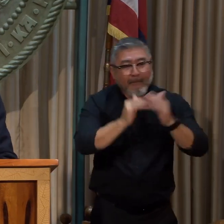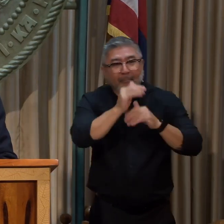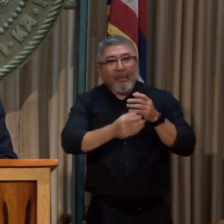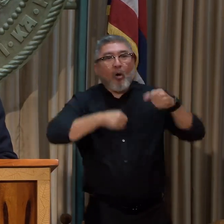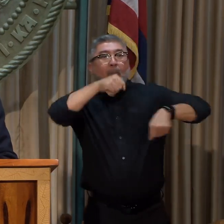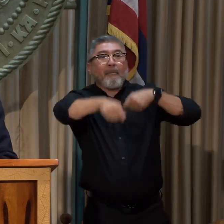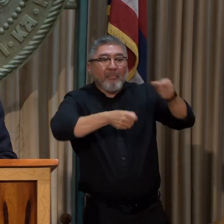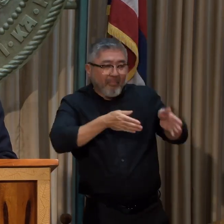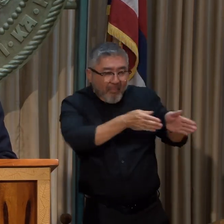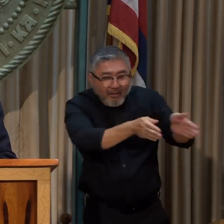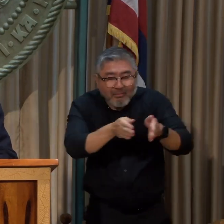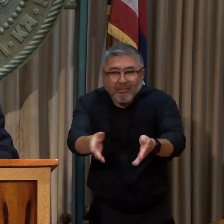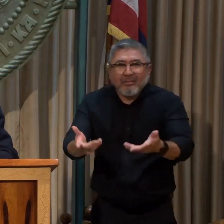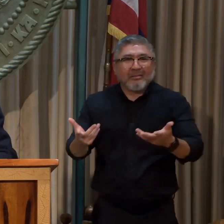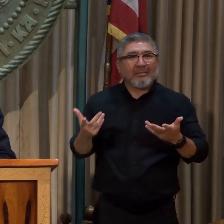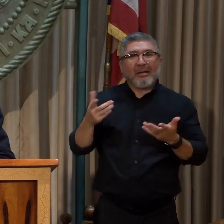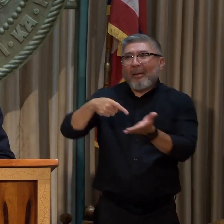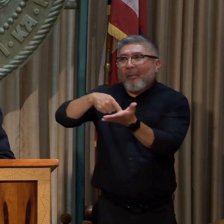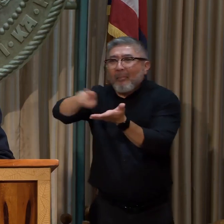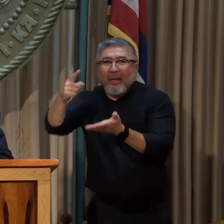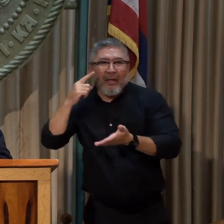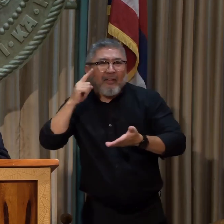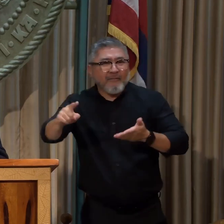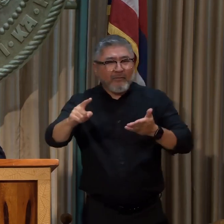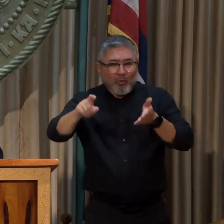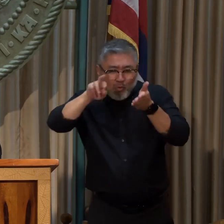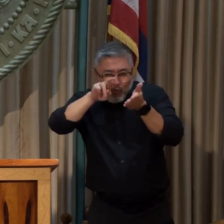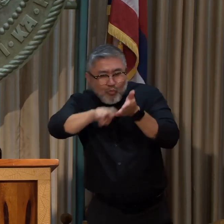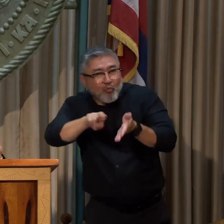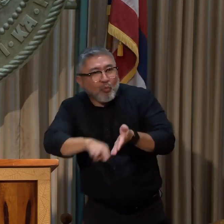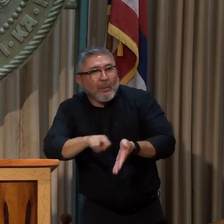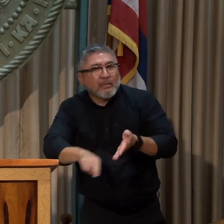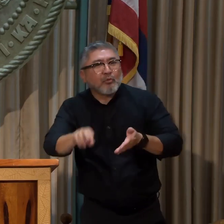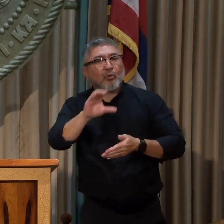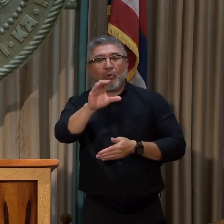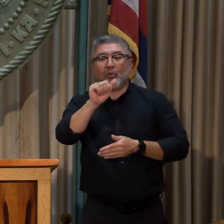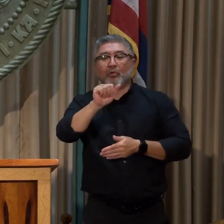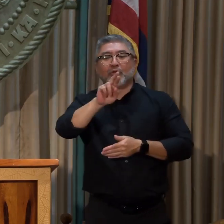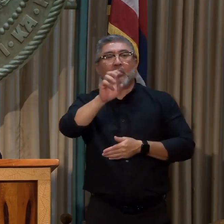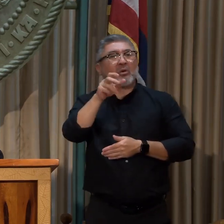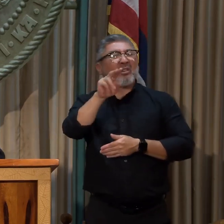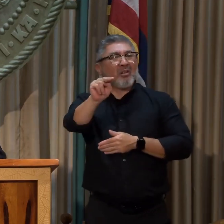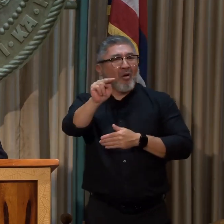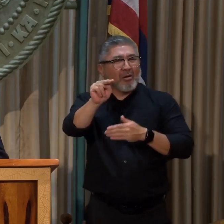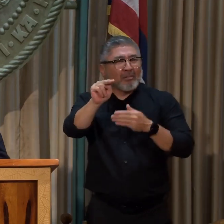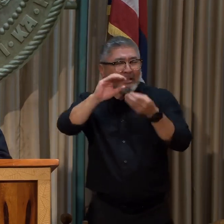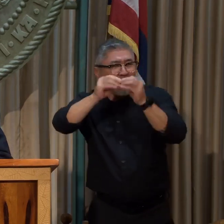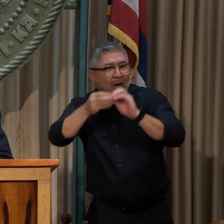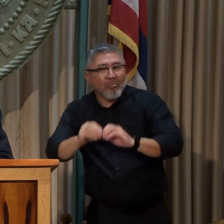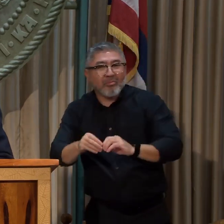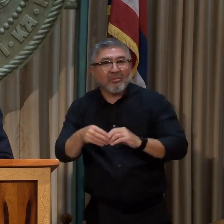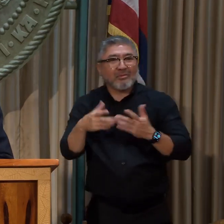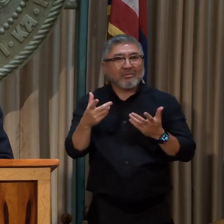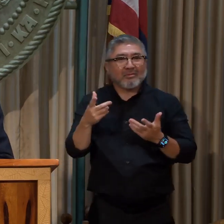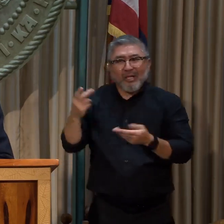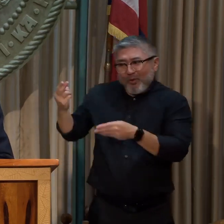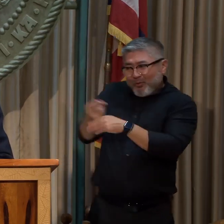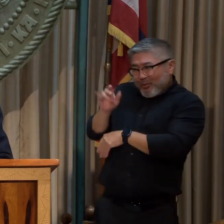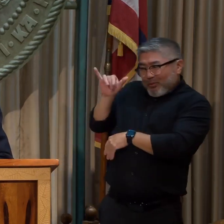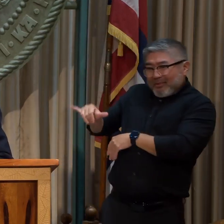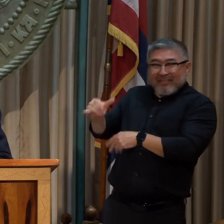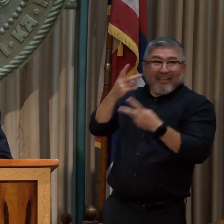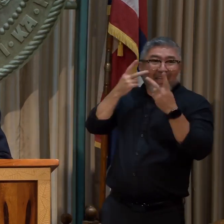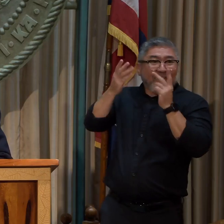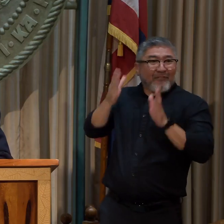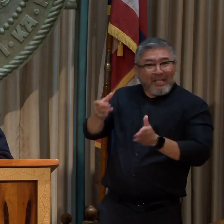analytics to what our carbon impact is from any of the technologies, to use that money to get